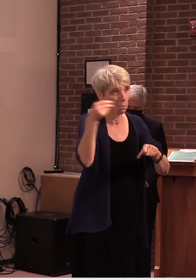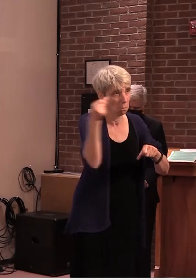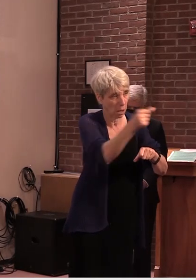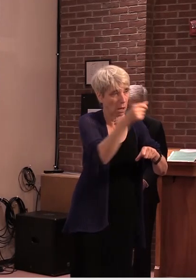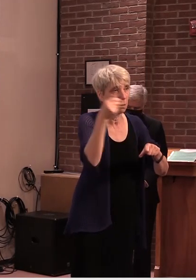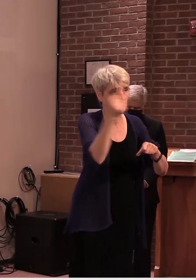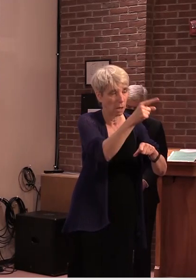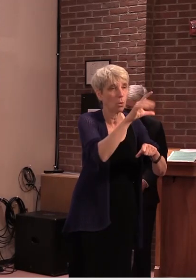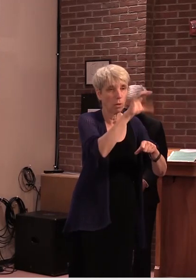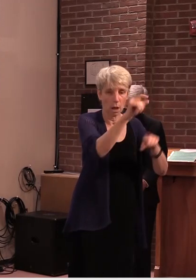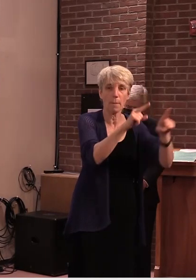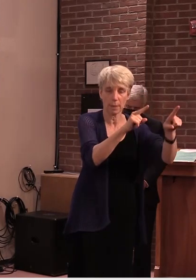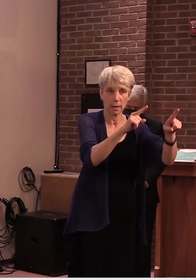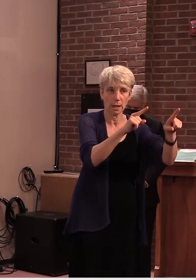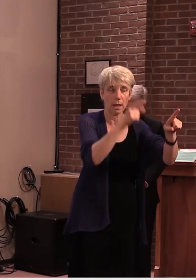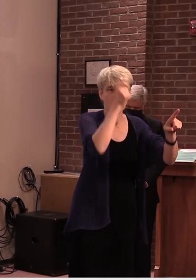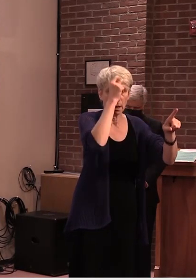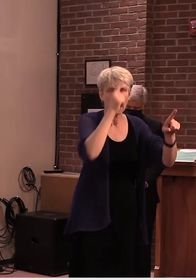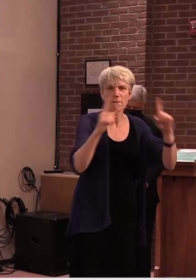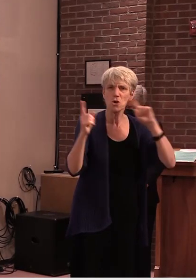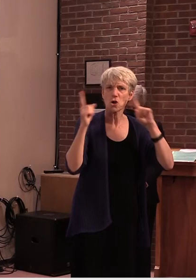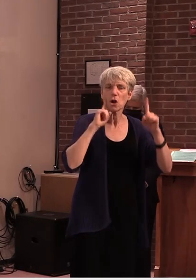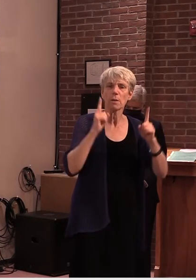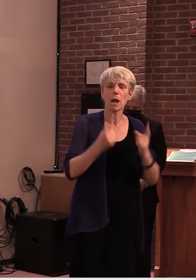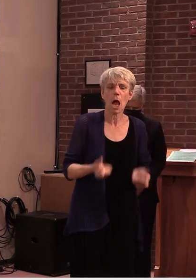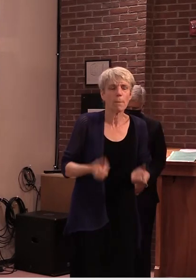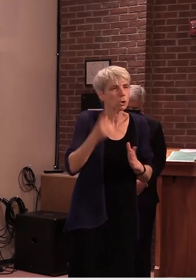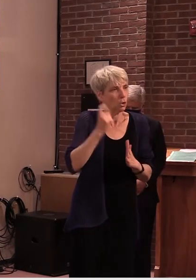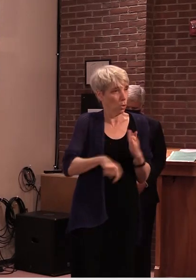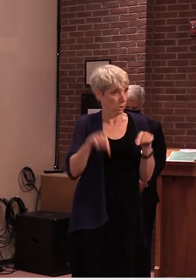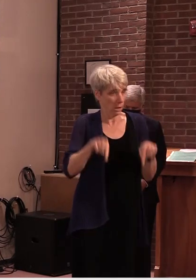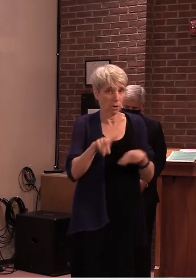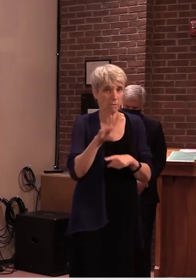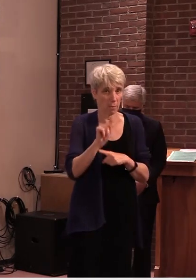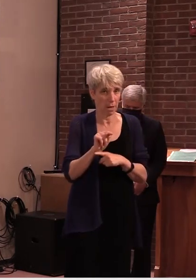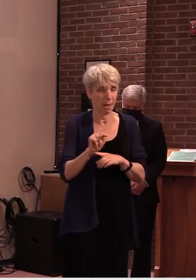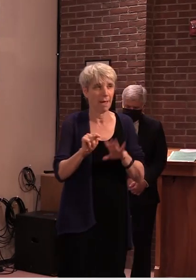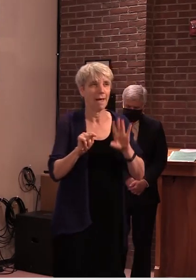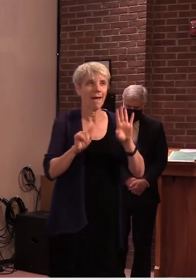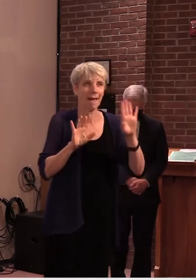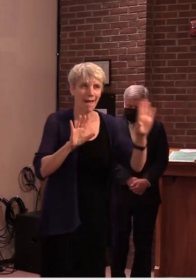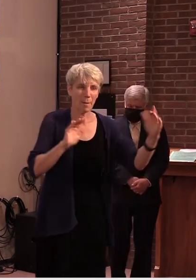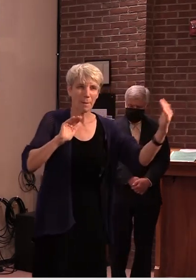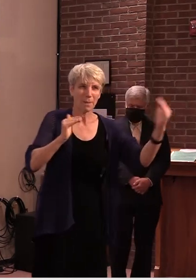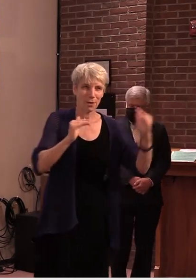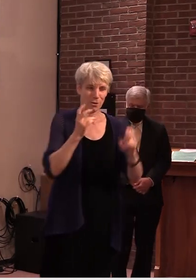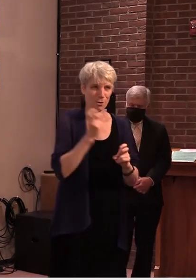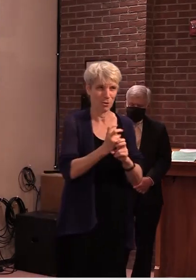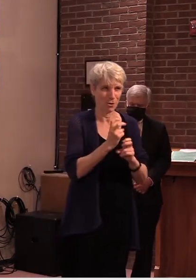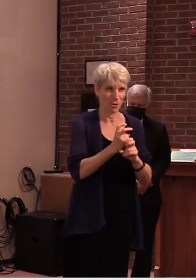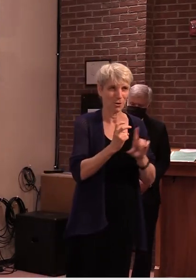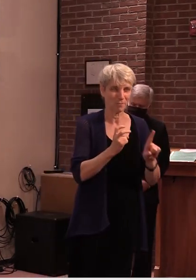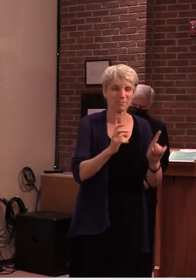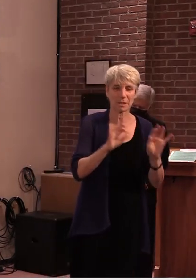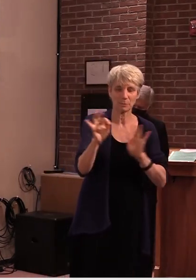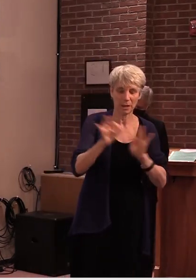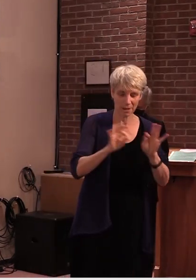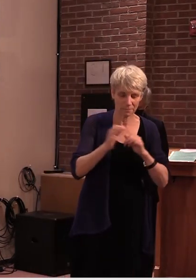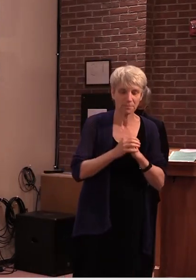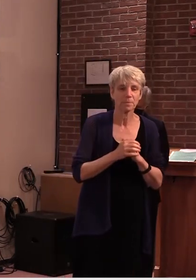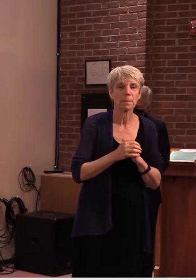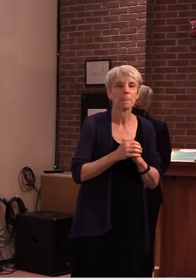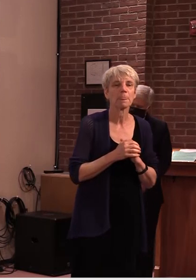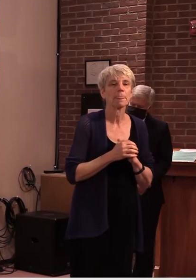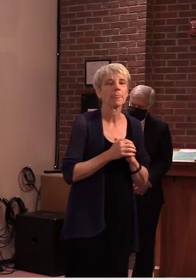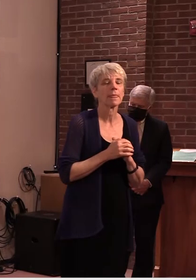around about what it costs to house an inmate in vermont um but here here's the interesting um factor is that um